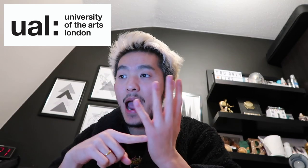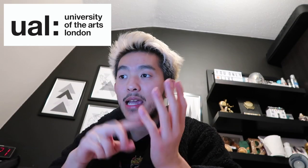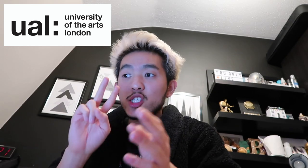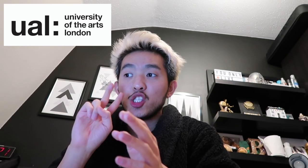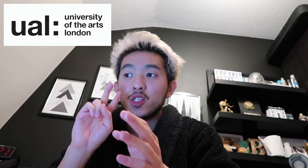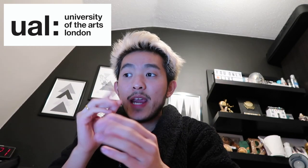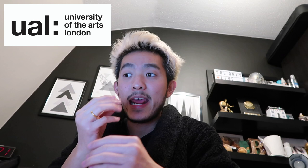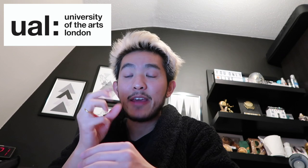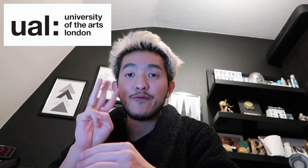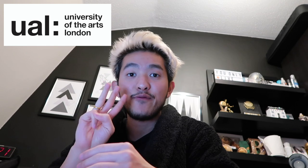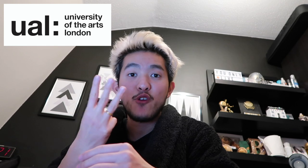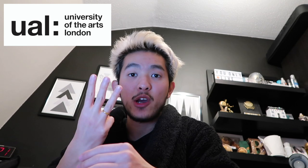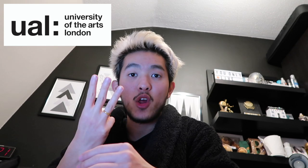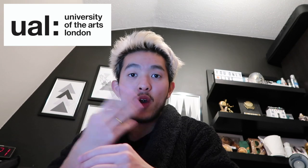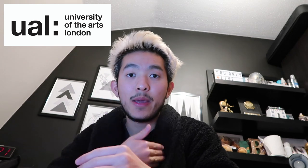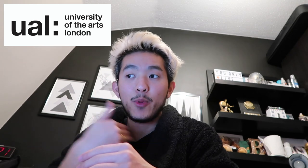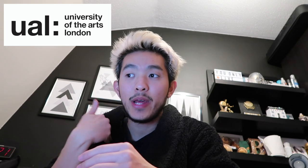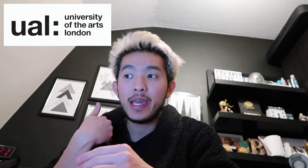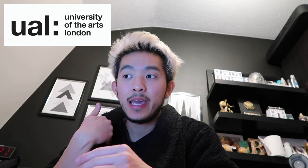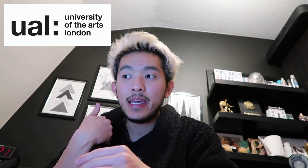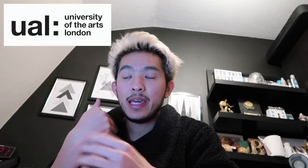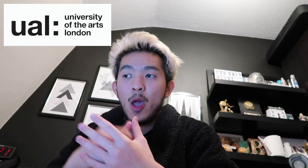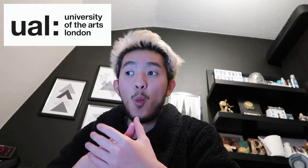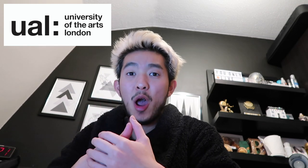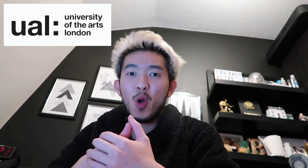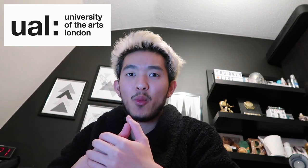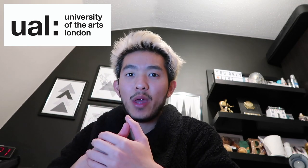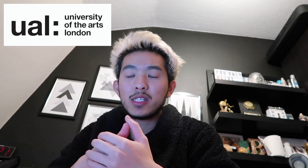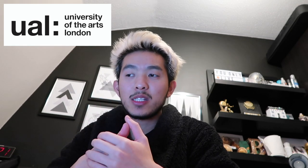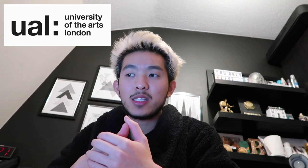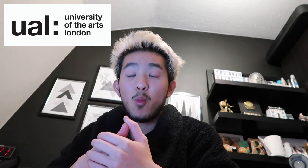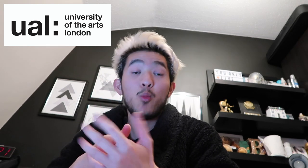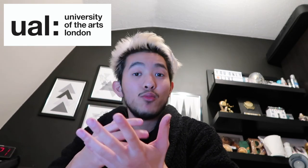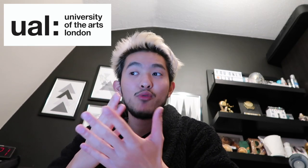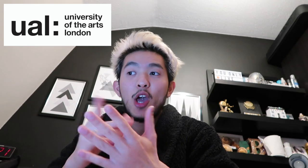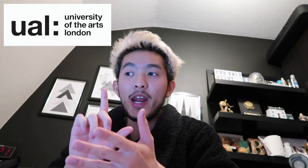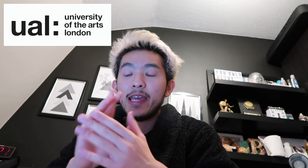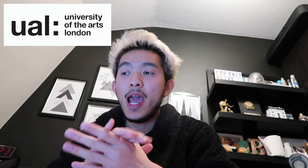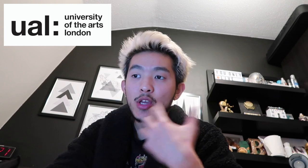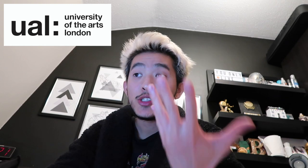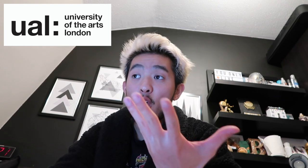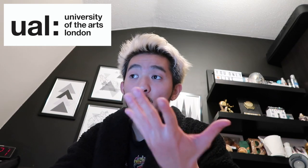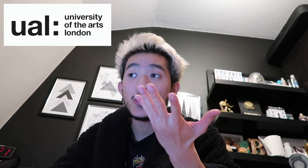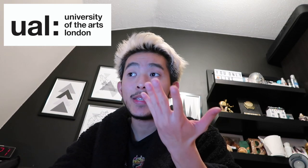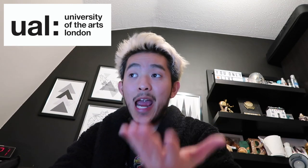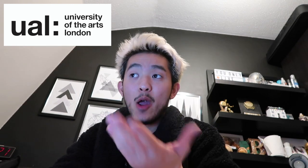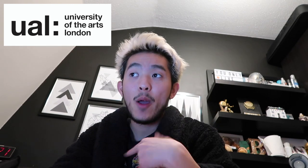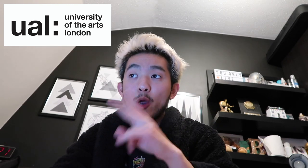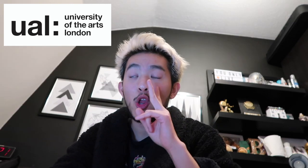and it is 3 o'clock in morning. Wow, that's really early, so now I'm both